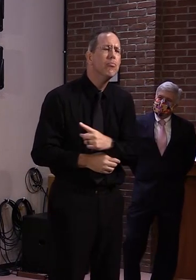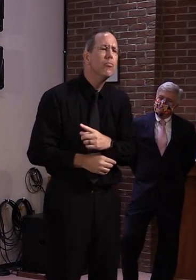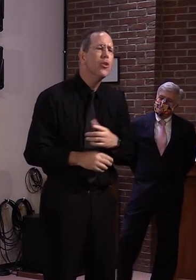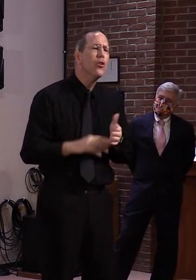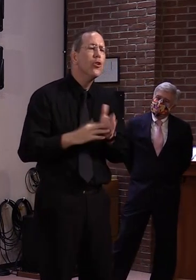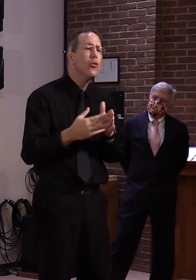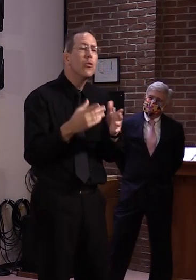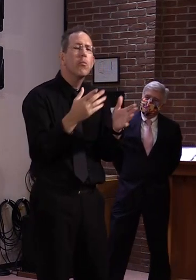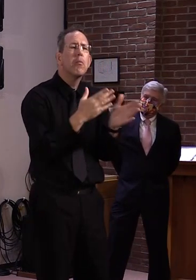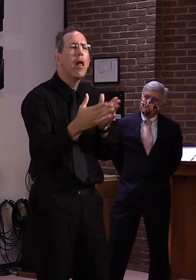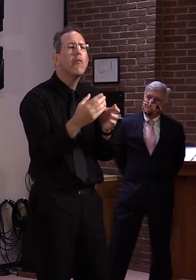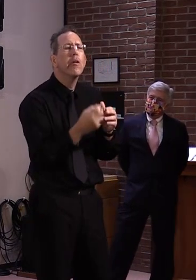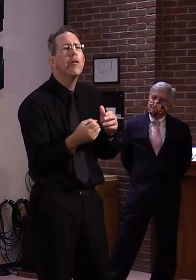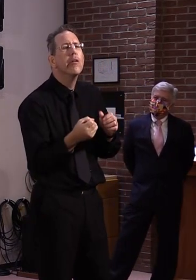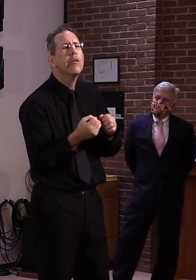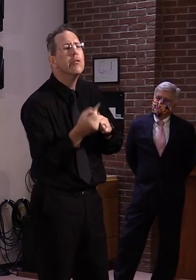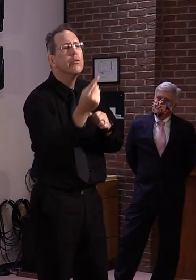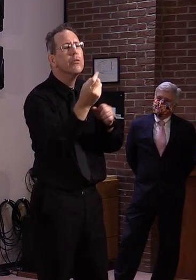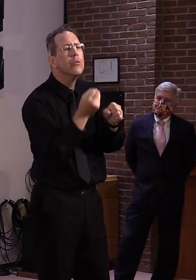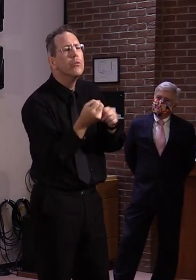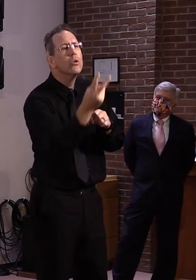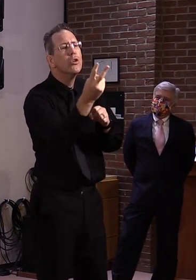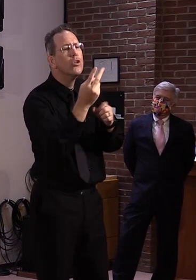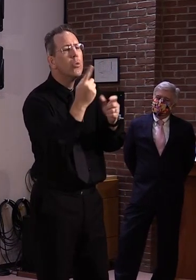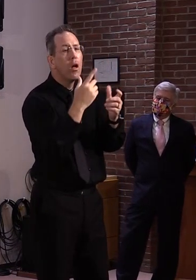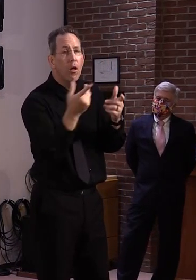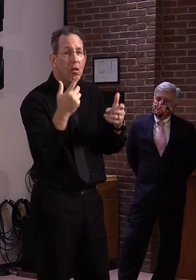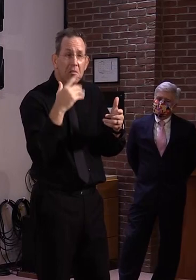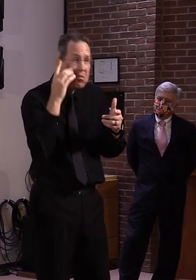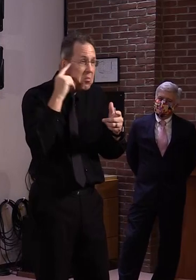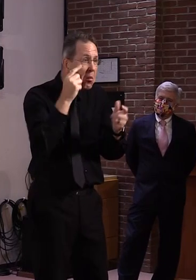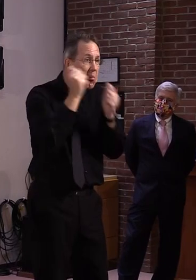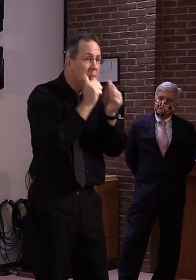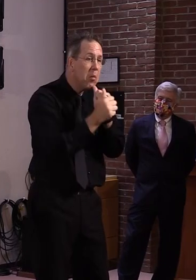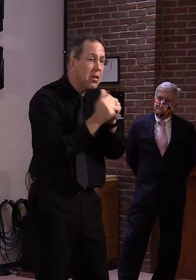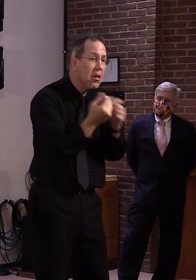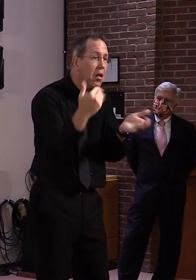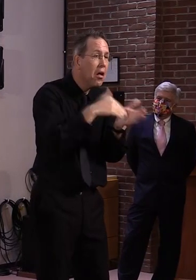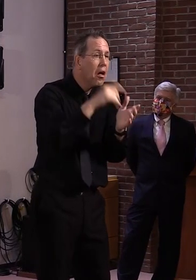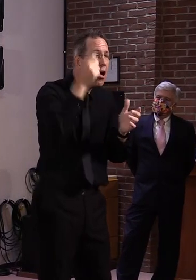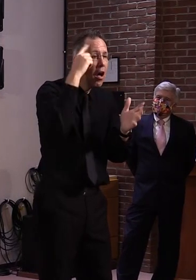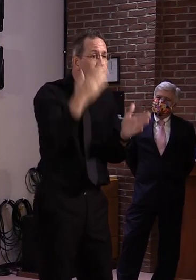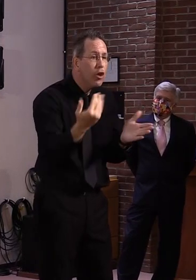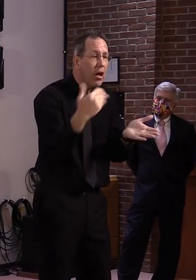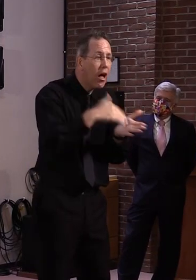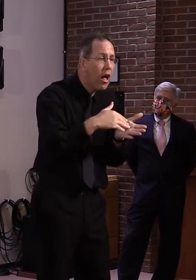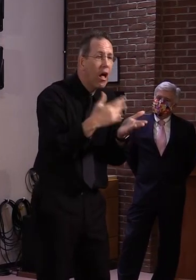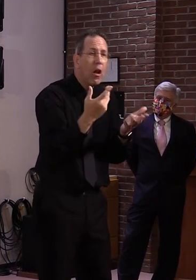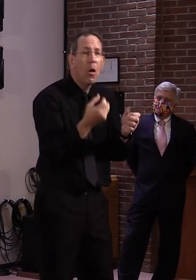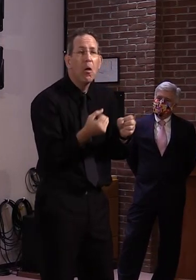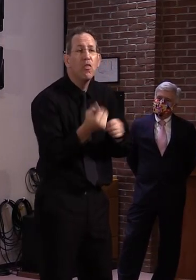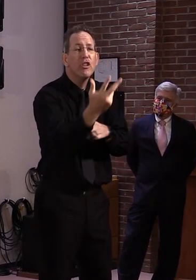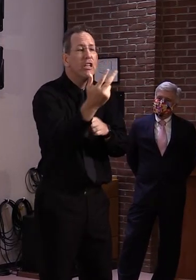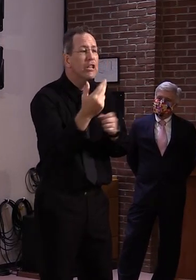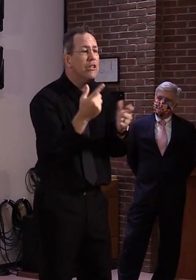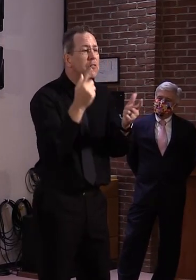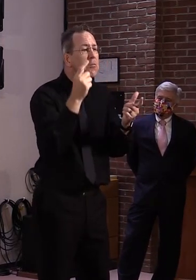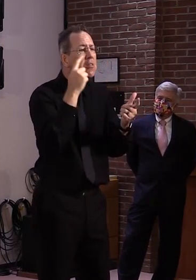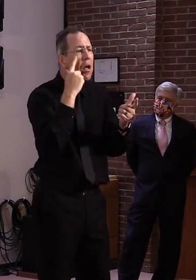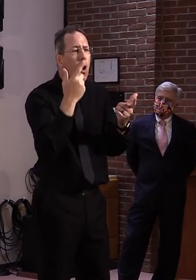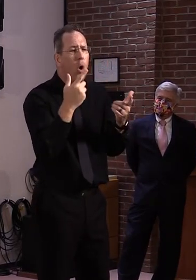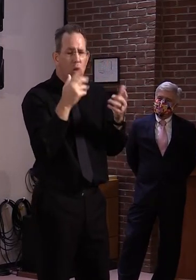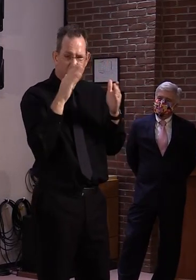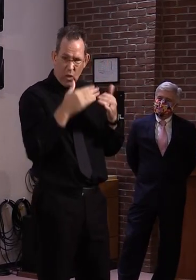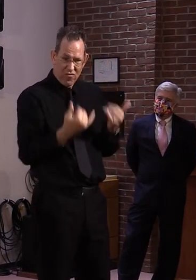it at a year? Like, I'm just curious how far has the planning goes on this sort of response? Well,